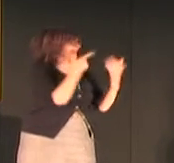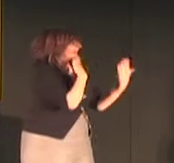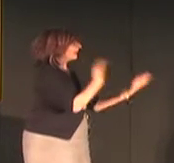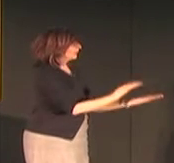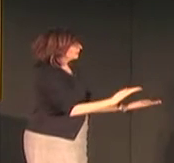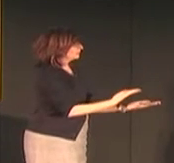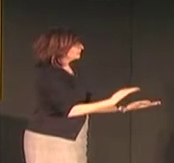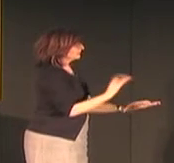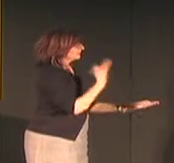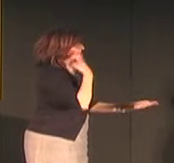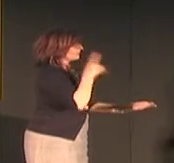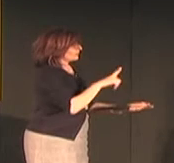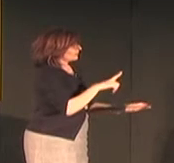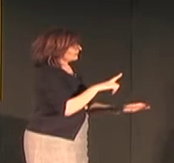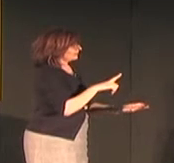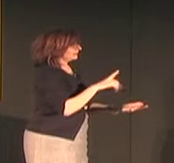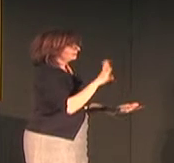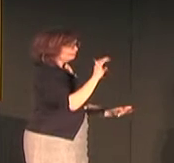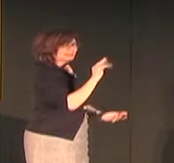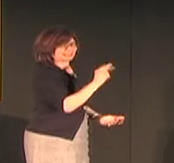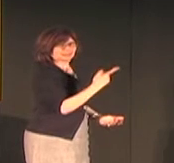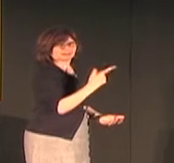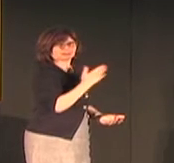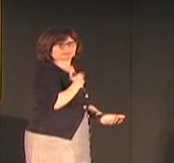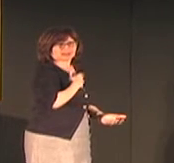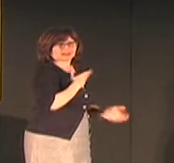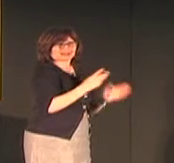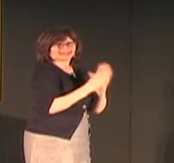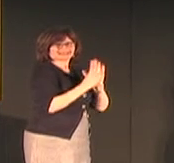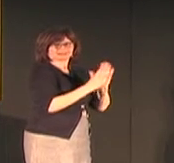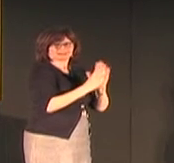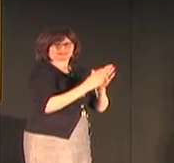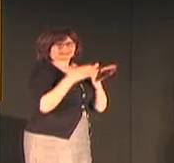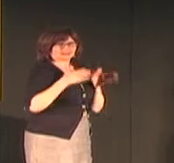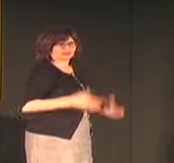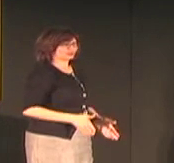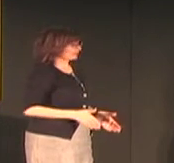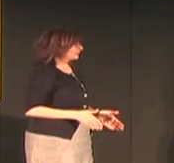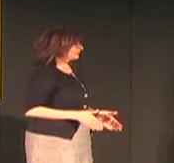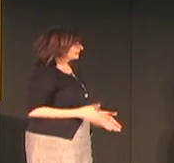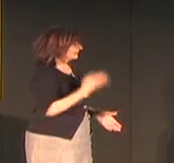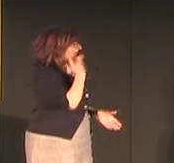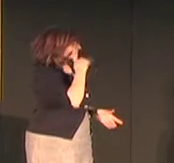all sign languages do the same thank you for being my demonstrator Kevin